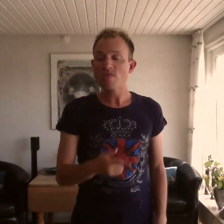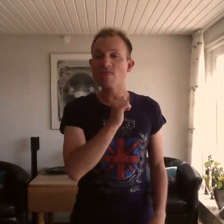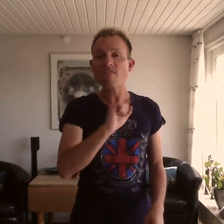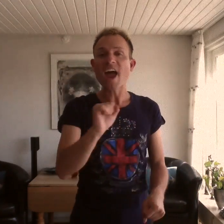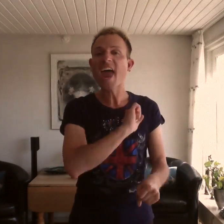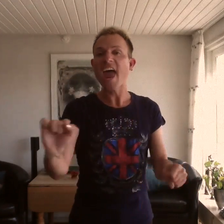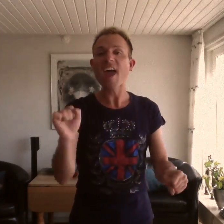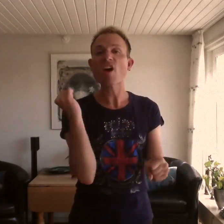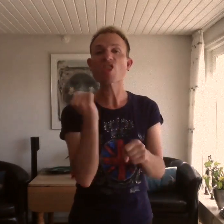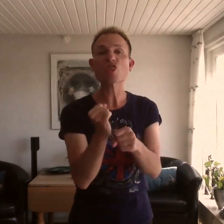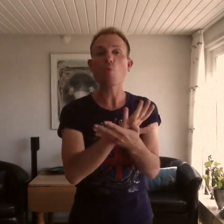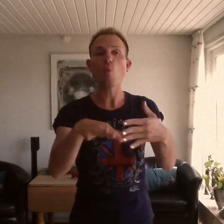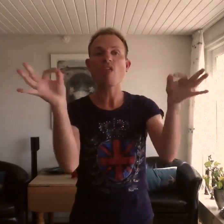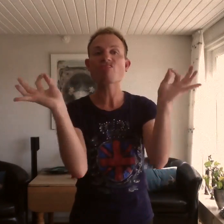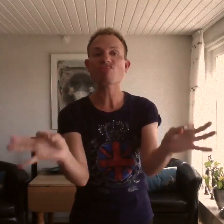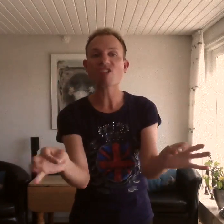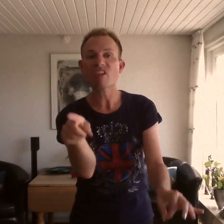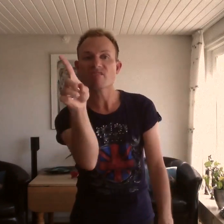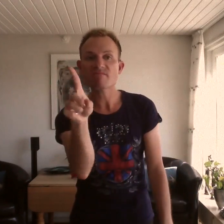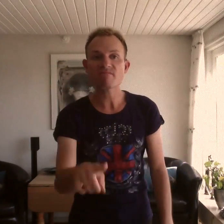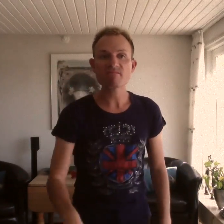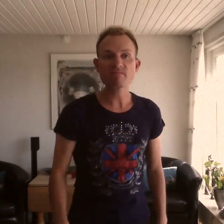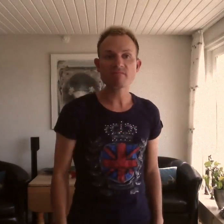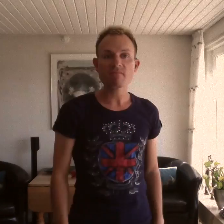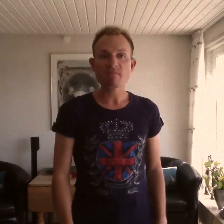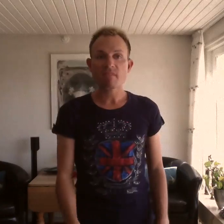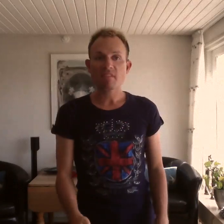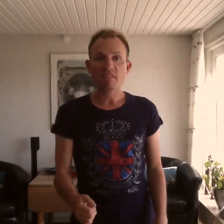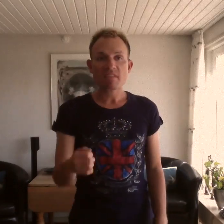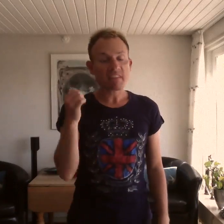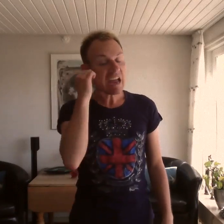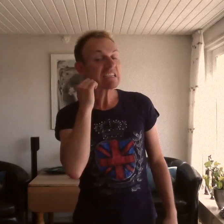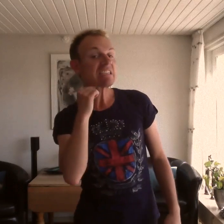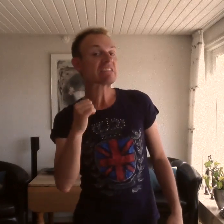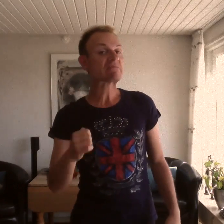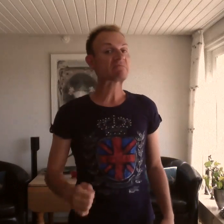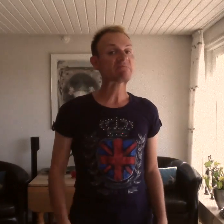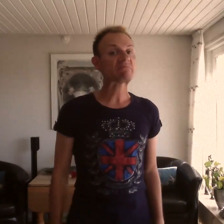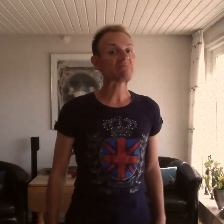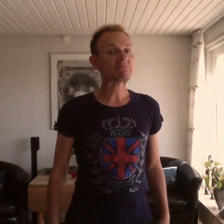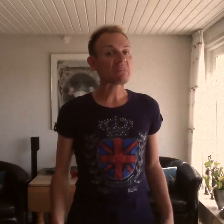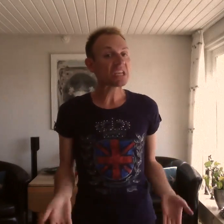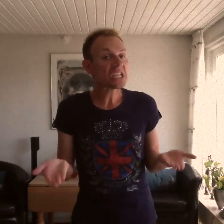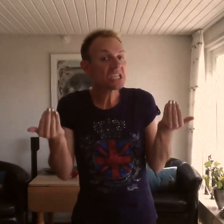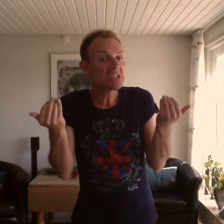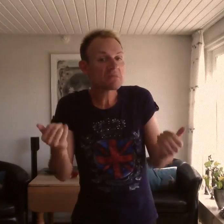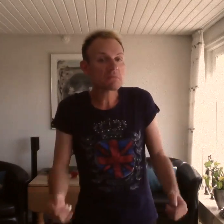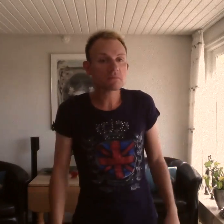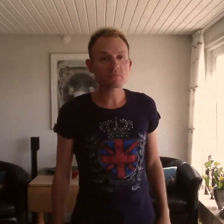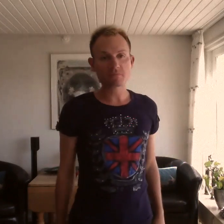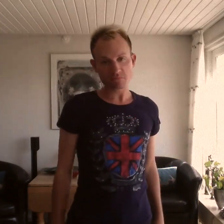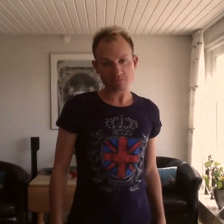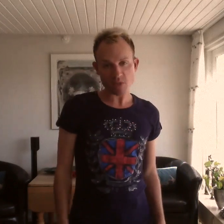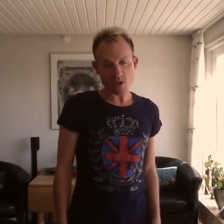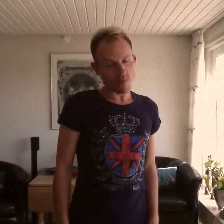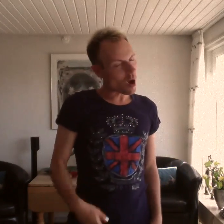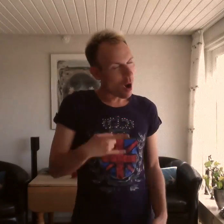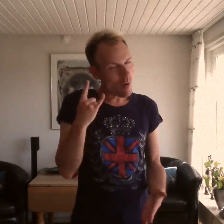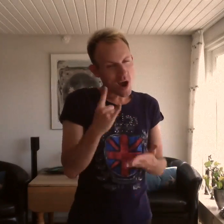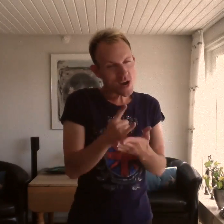never, ever do nothing, nice and easy. We always do it